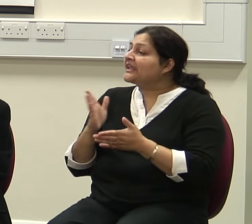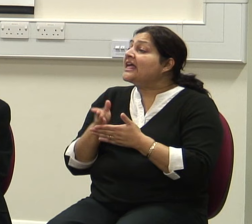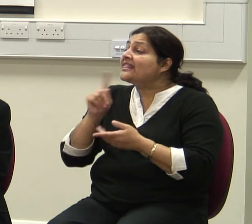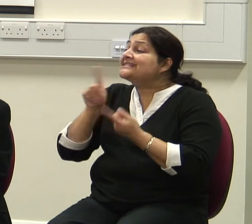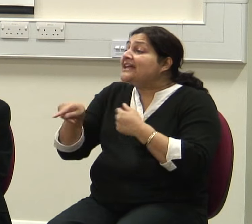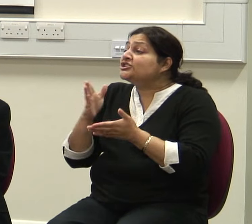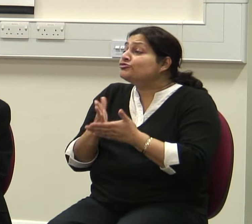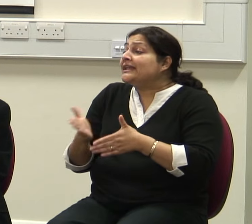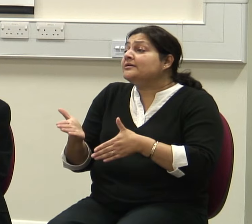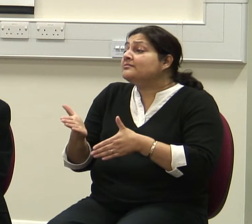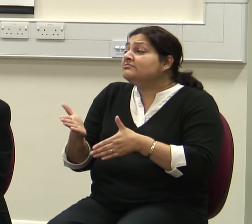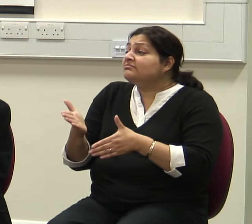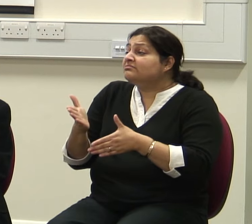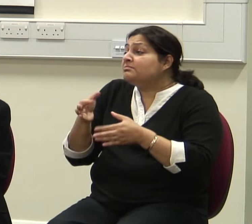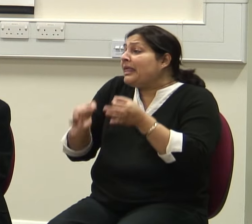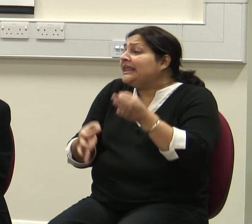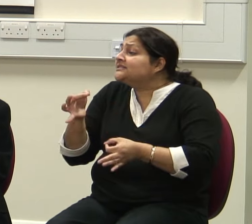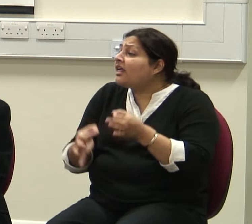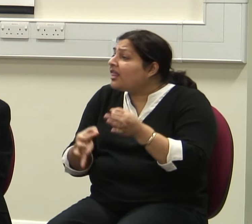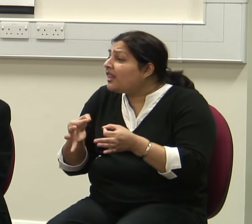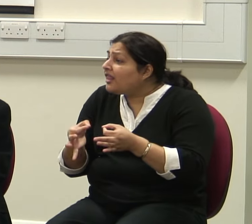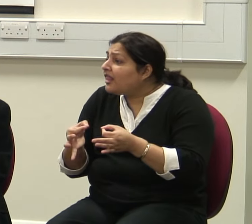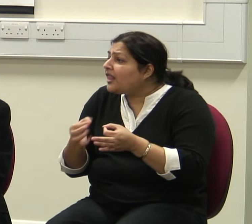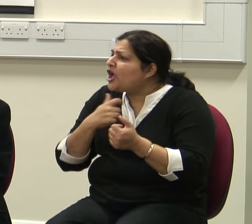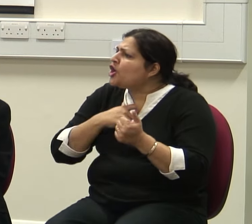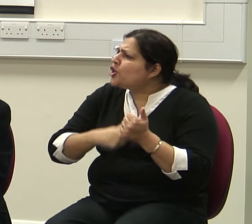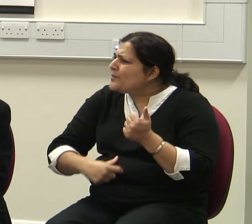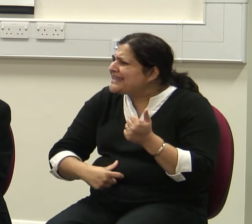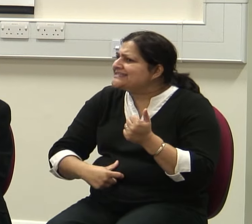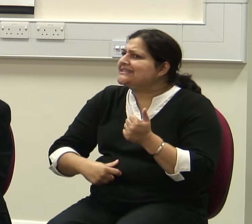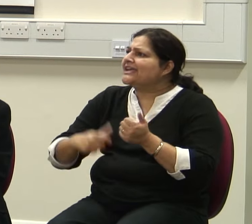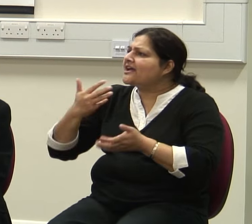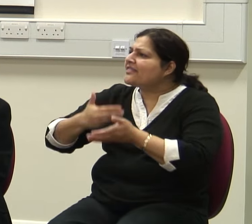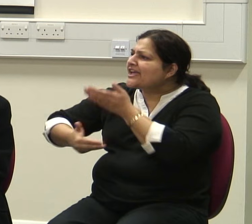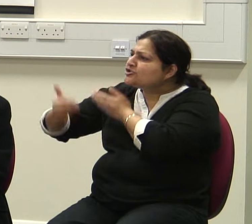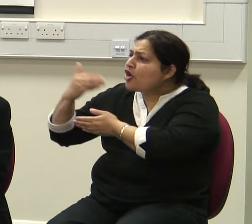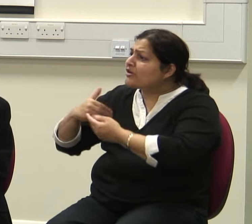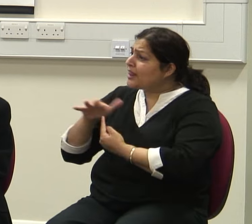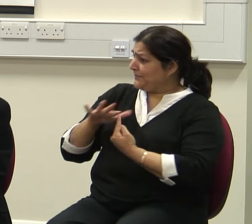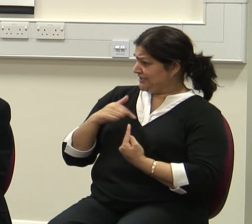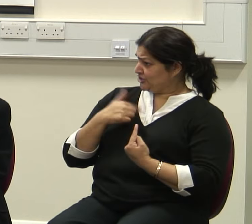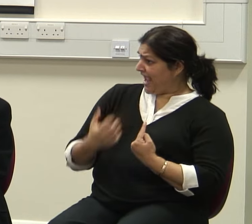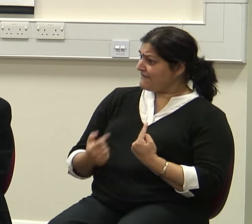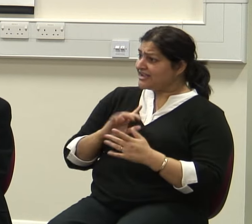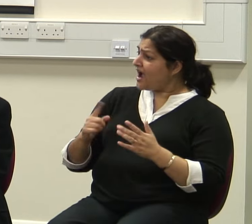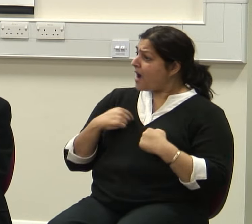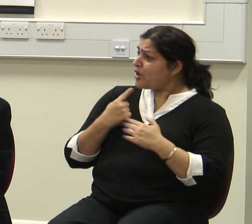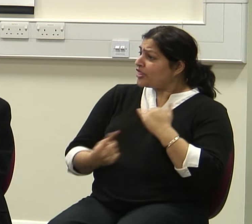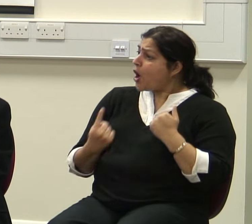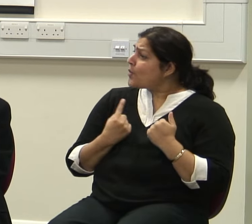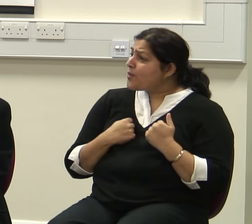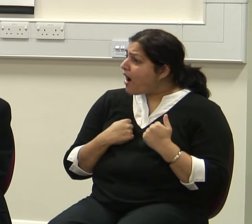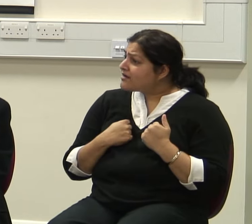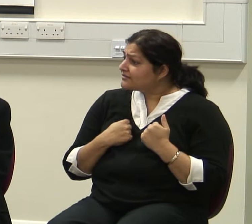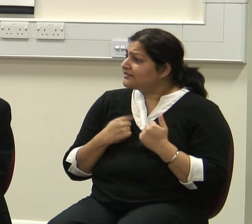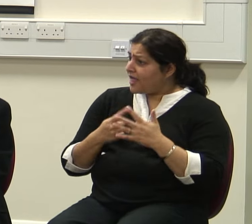and if you like humanistic historical position which I have, which is not unique to me, and